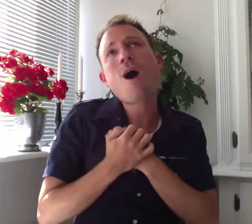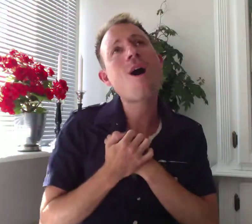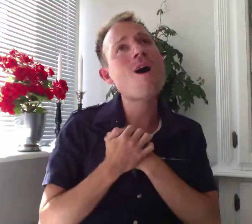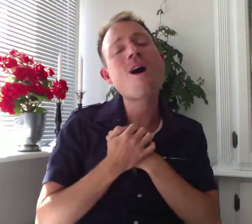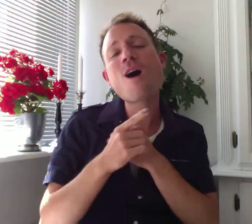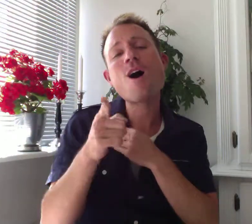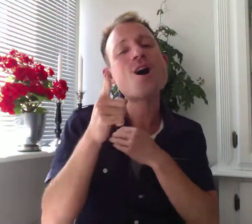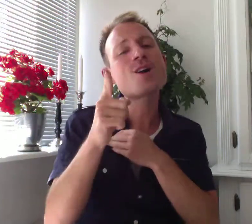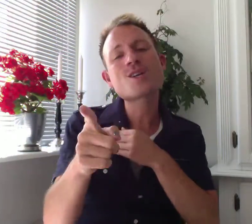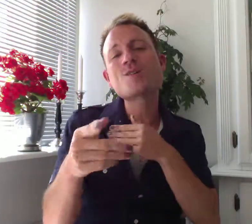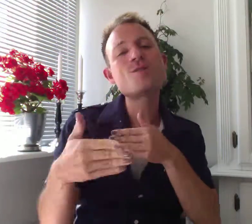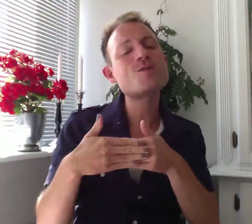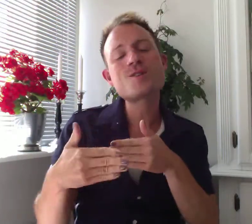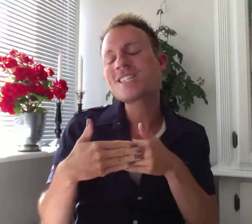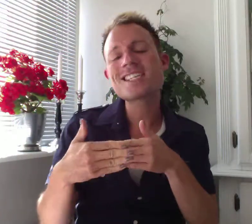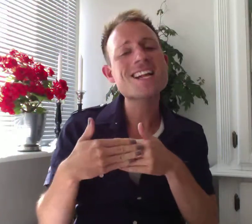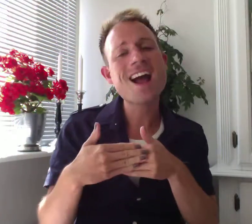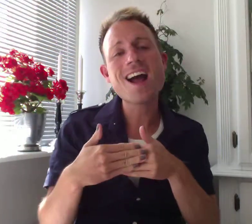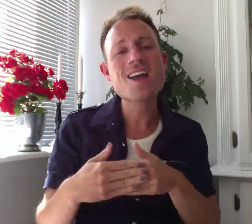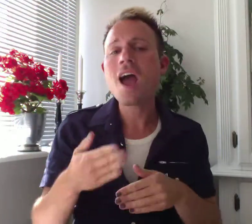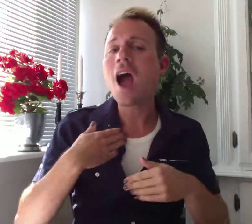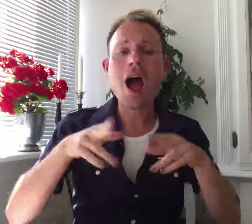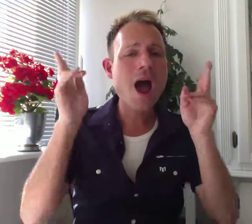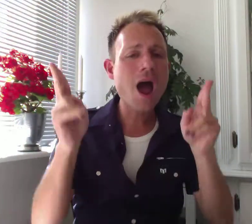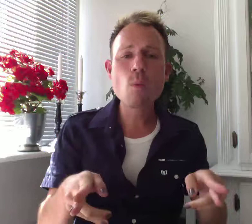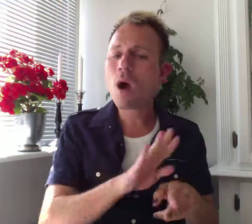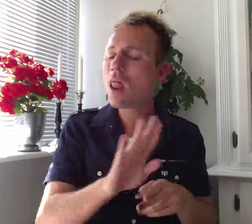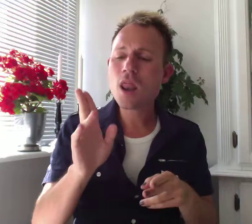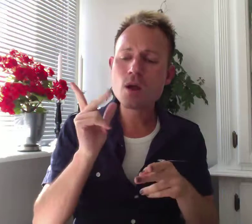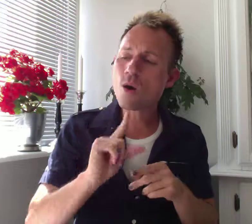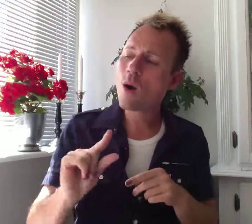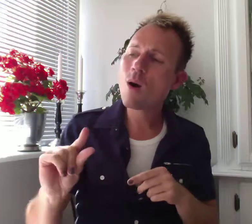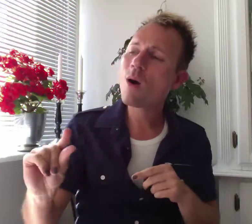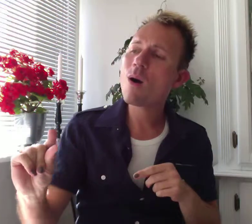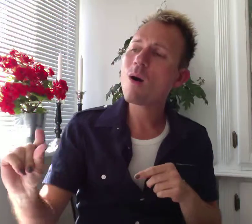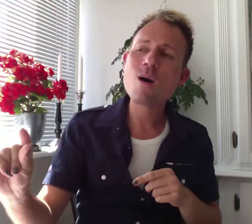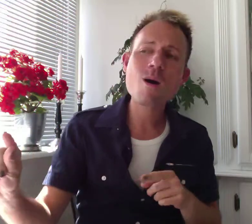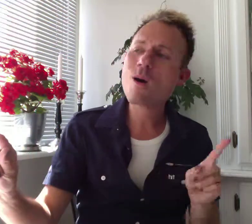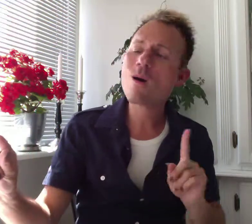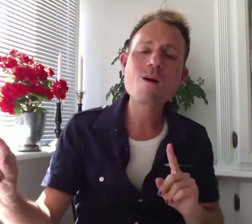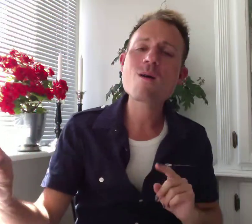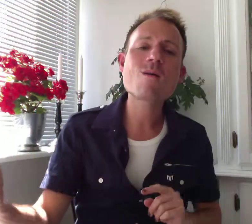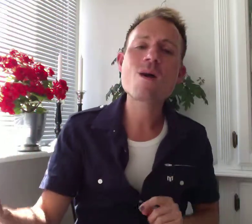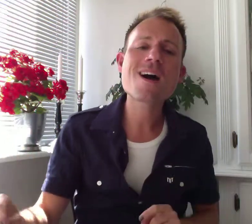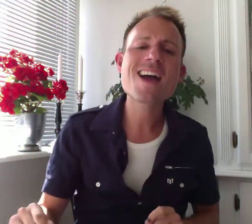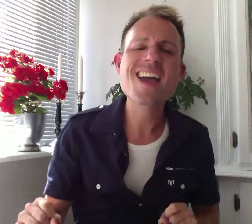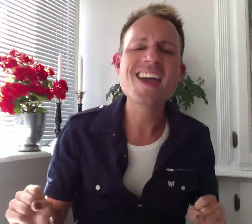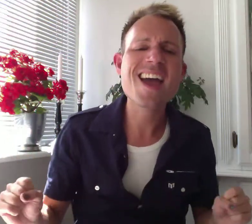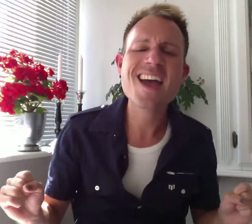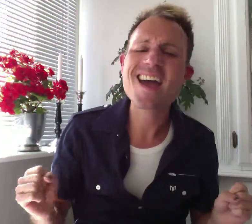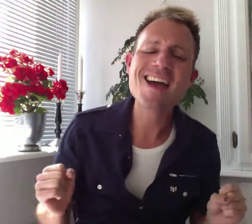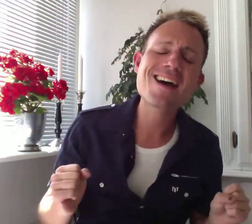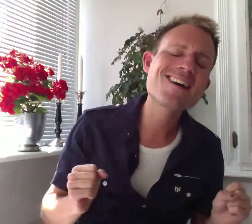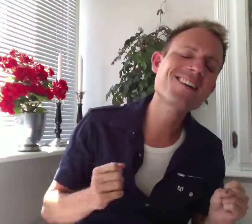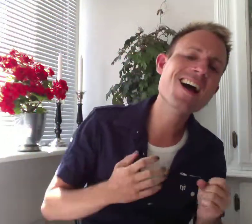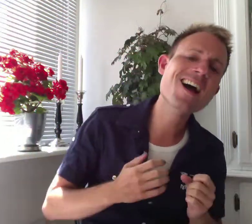hold you tight. And I won't let go.